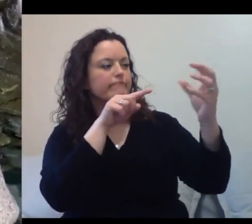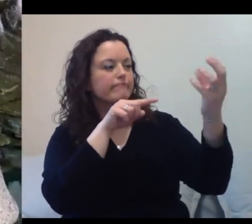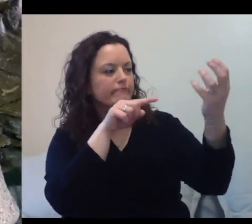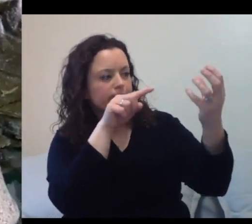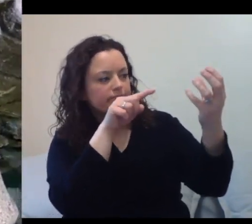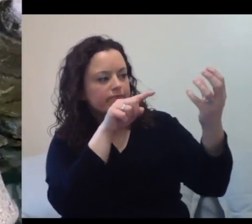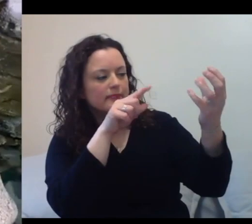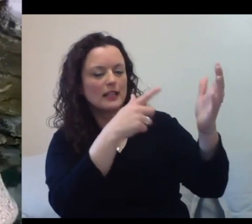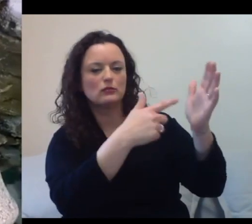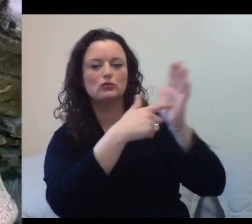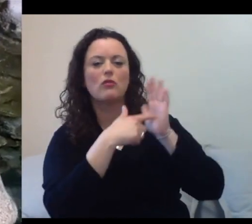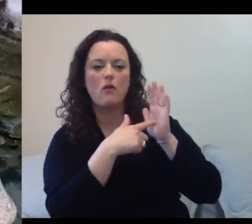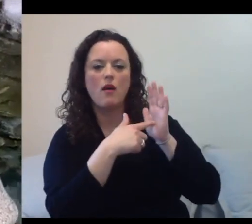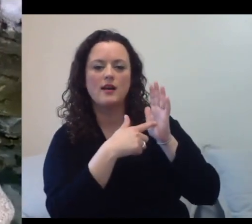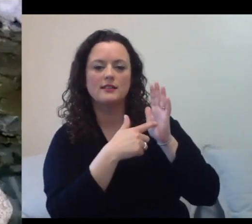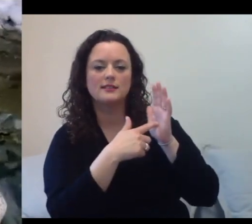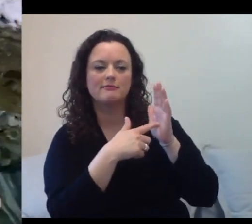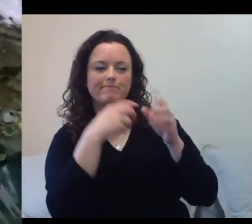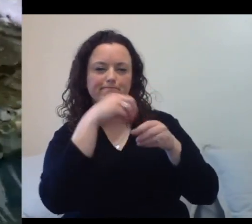like inside, as you can see if it is fertile or not.